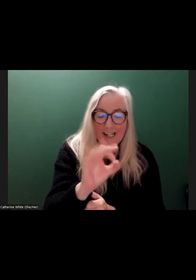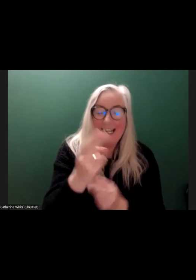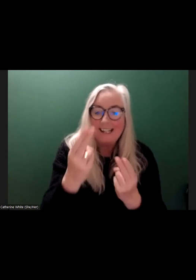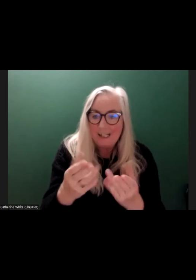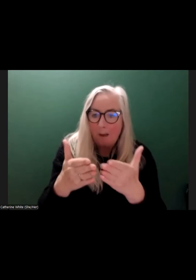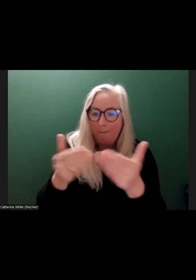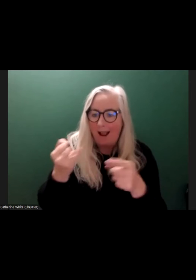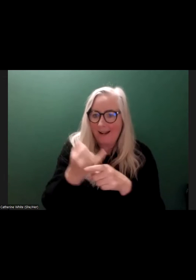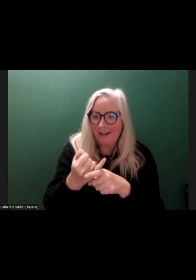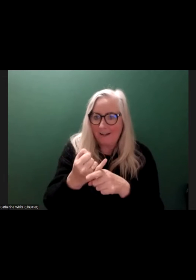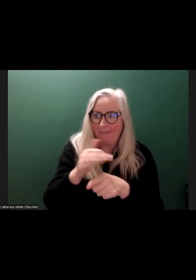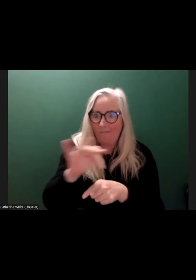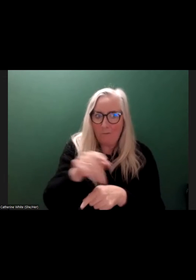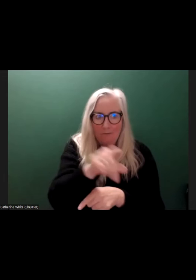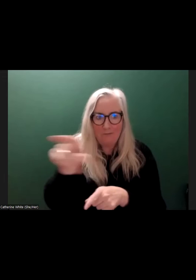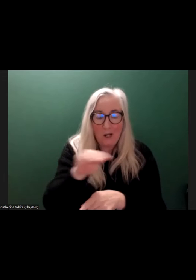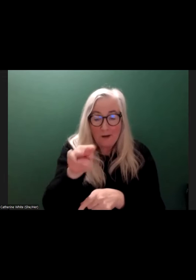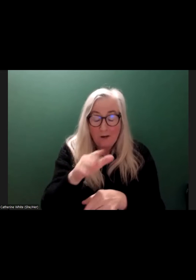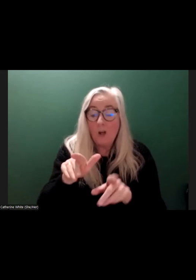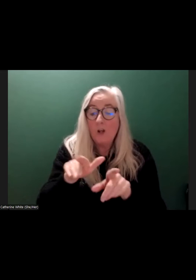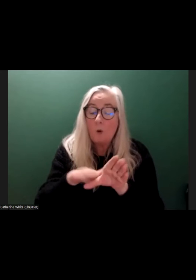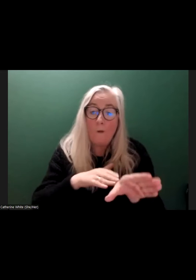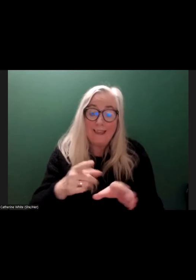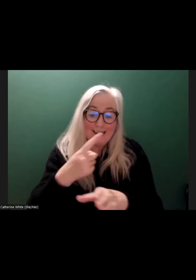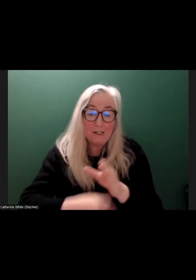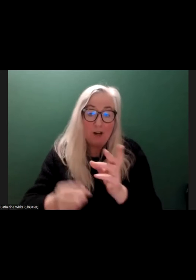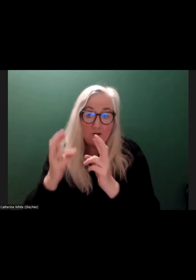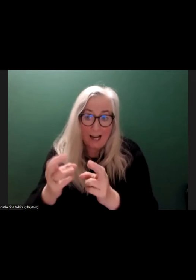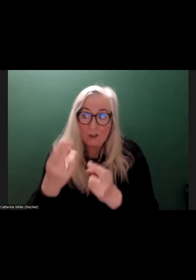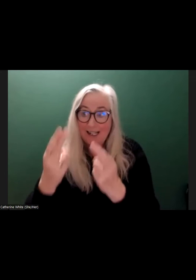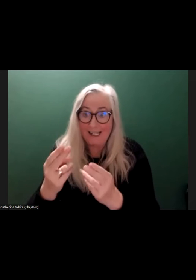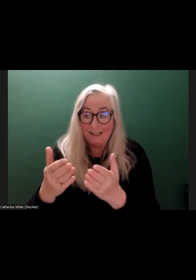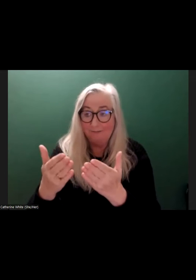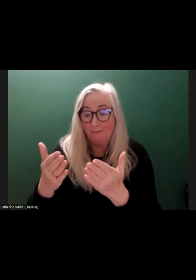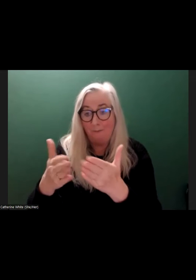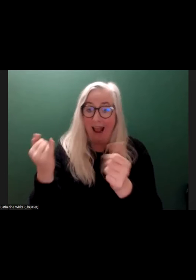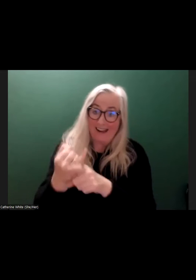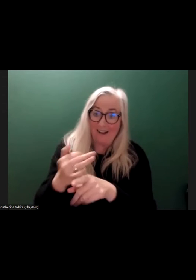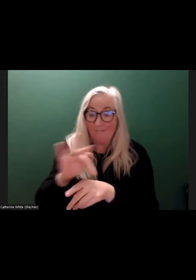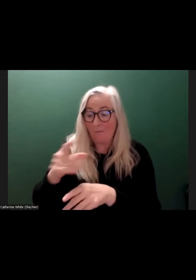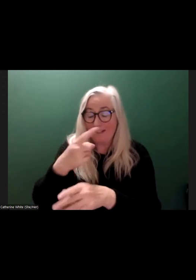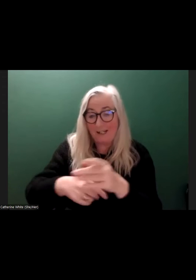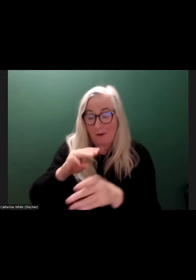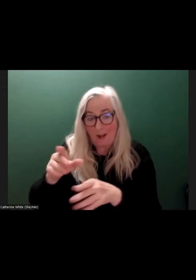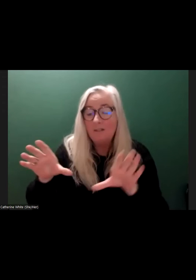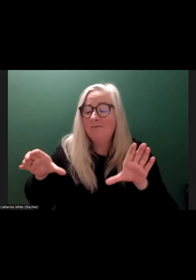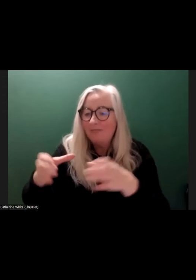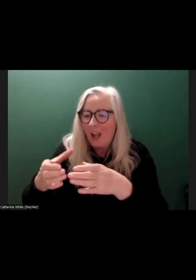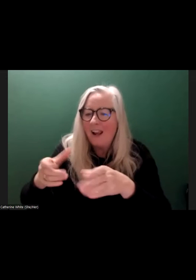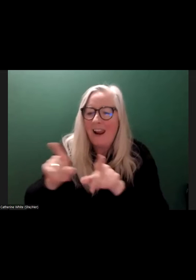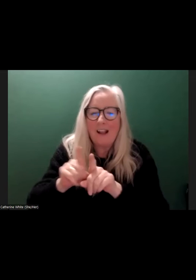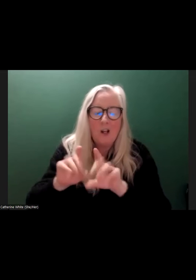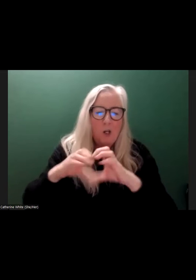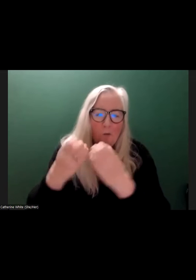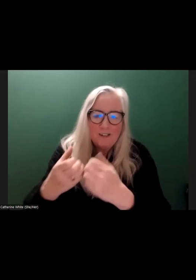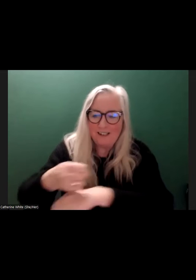people. And with disability rights, you have to have buy-in from disabled people. So you do that collectively at a grassroots level. And who's